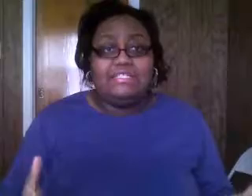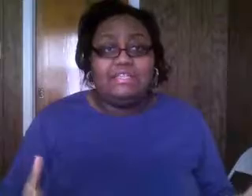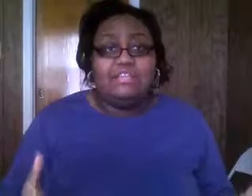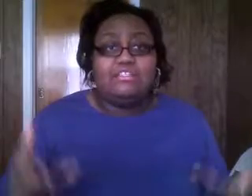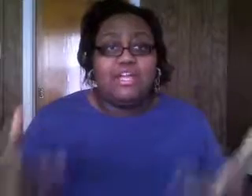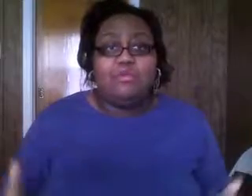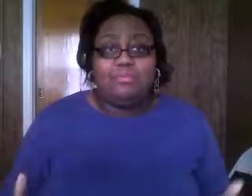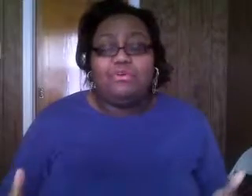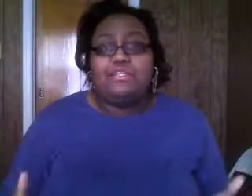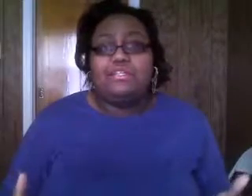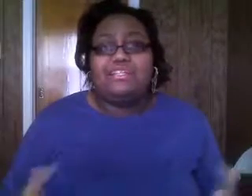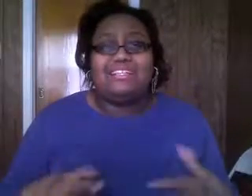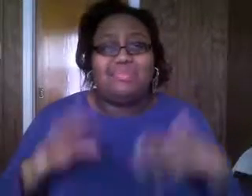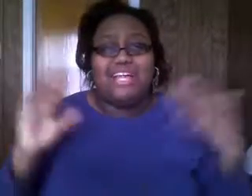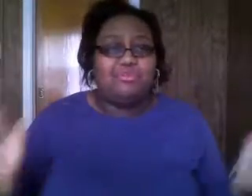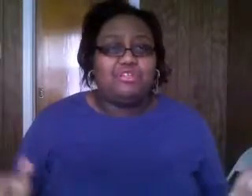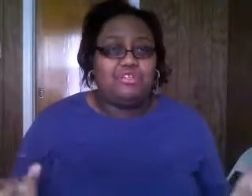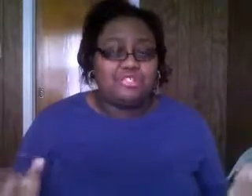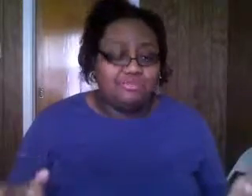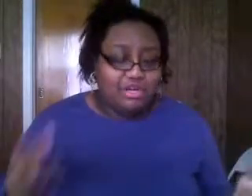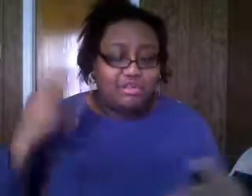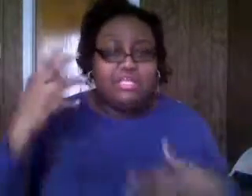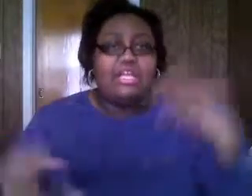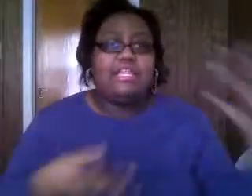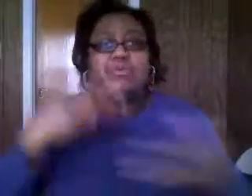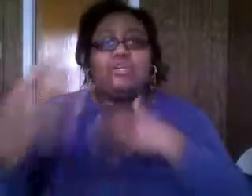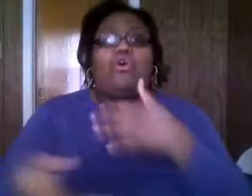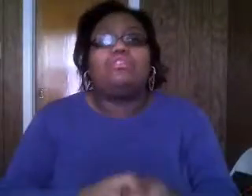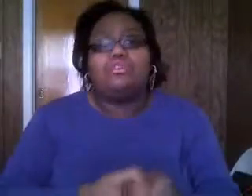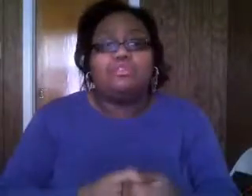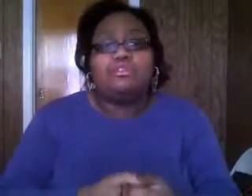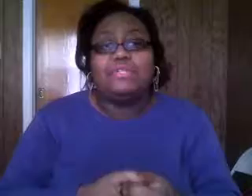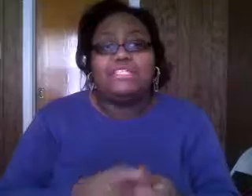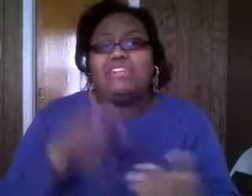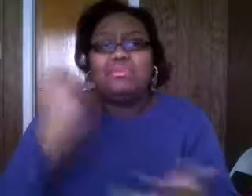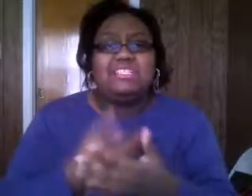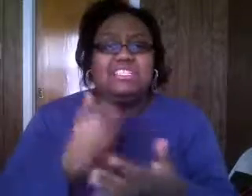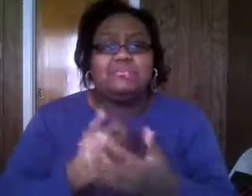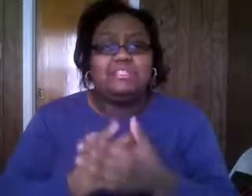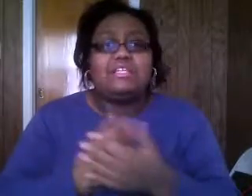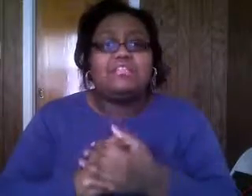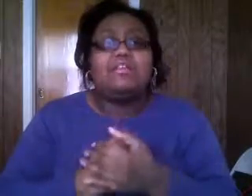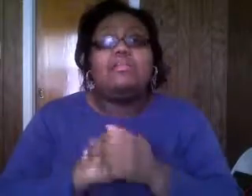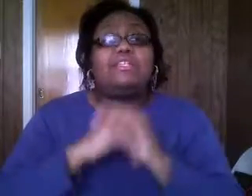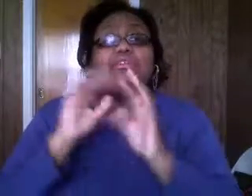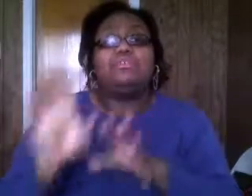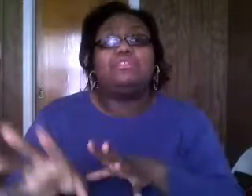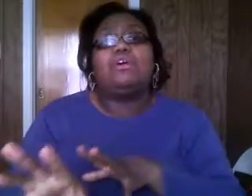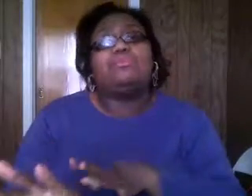to help i think a lot of time black community does that too they only they put it all in the community the police all the police needs to do this that they're police don't know they can't do